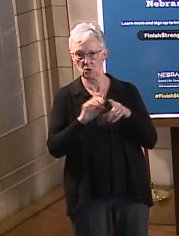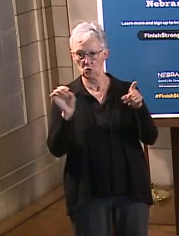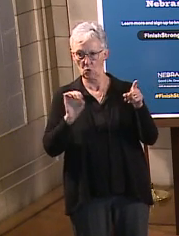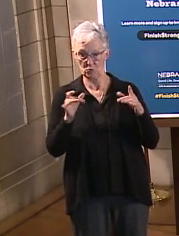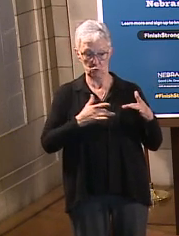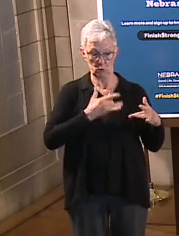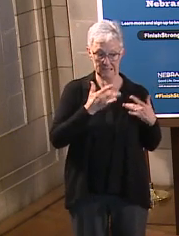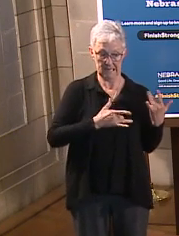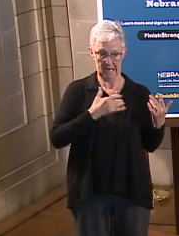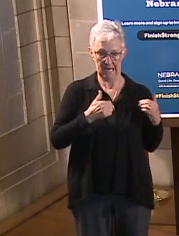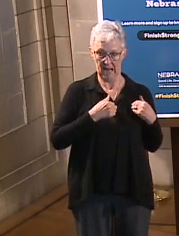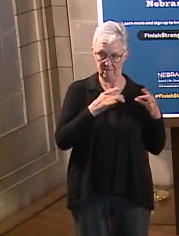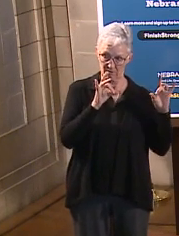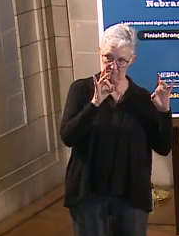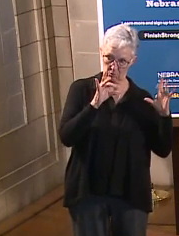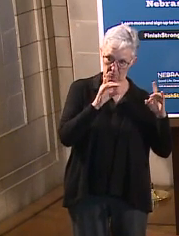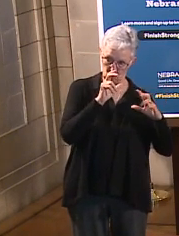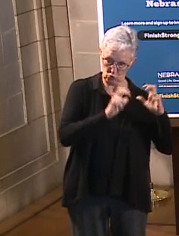exciting that it's in Omaha.